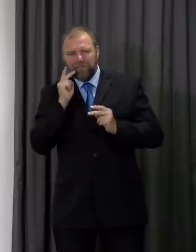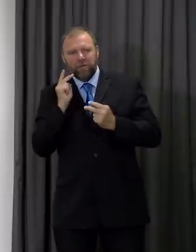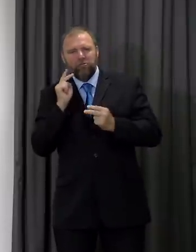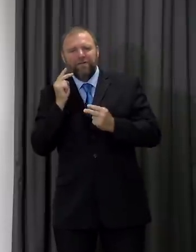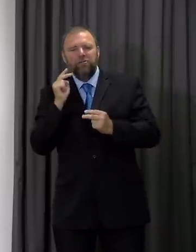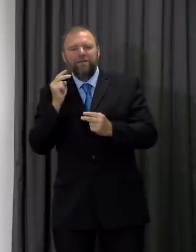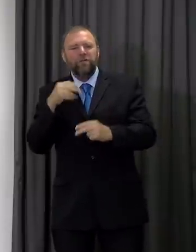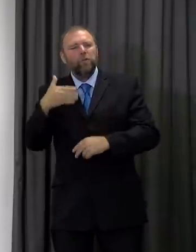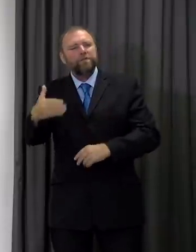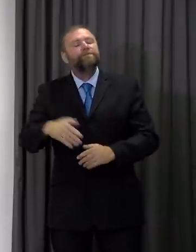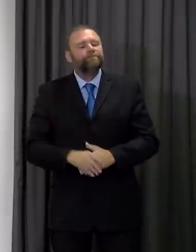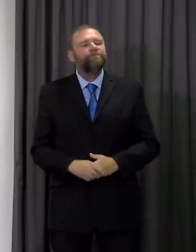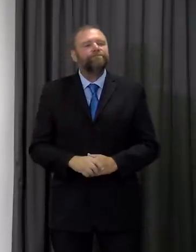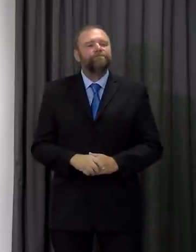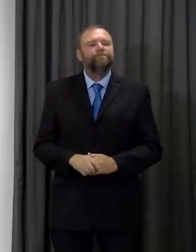throughout each day